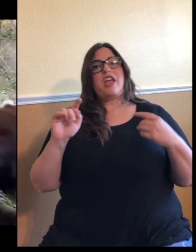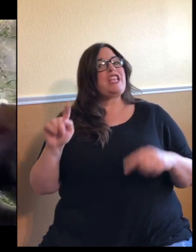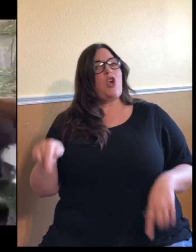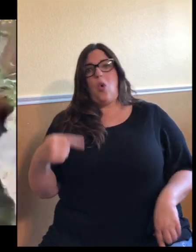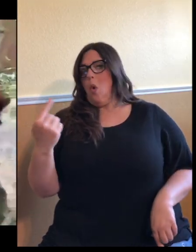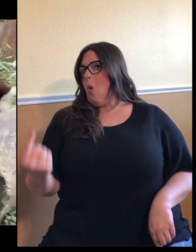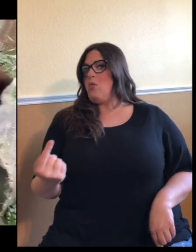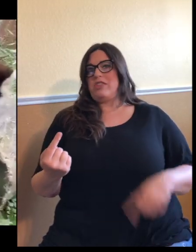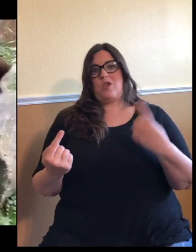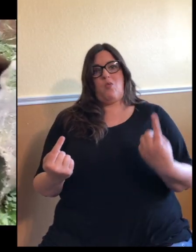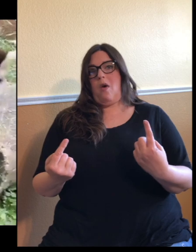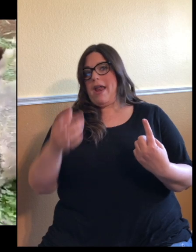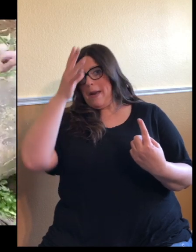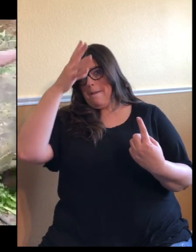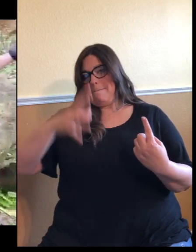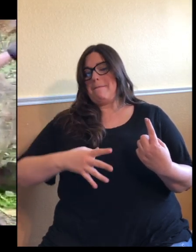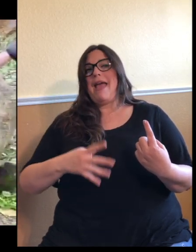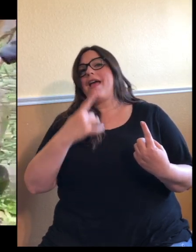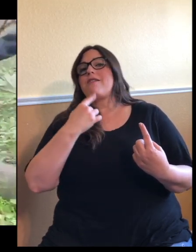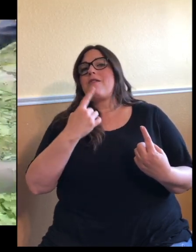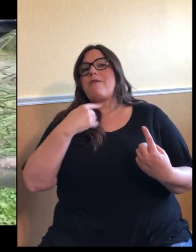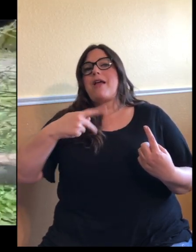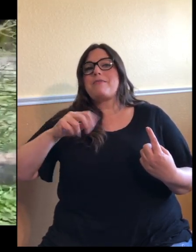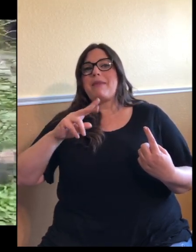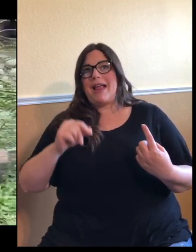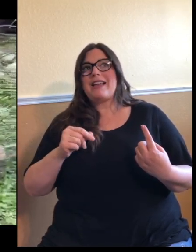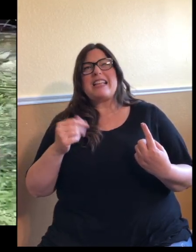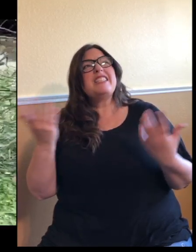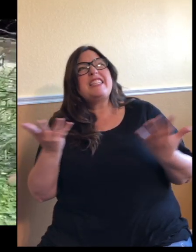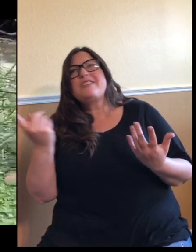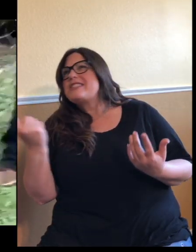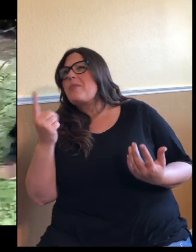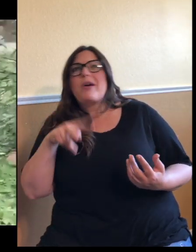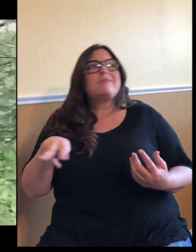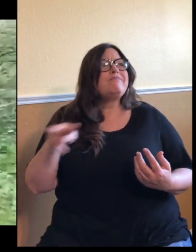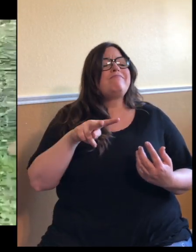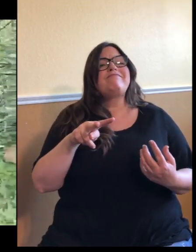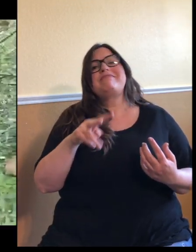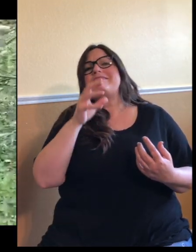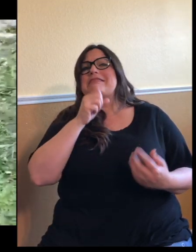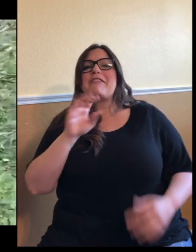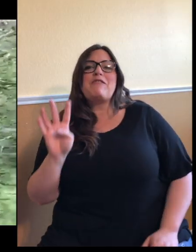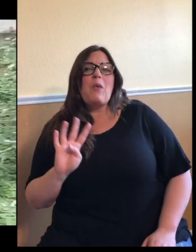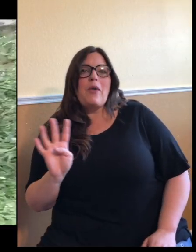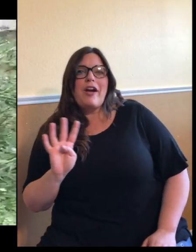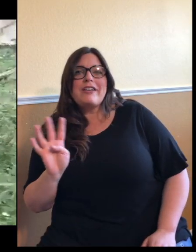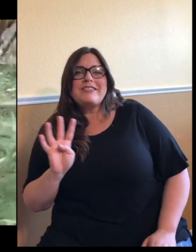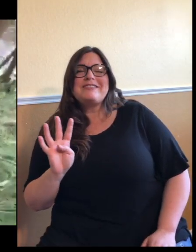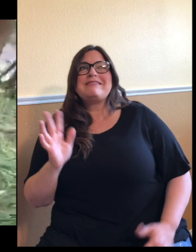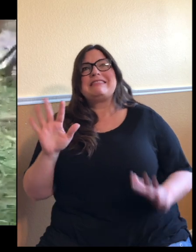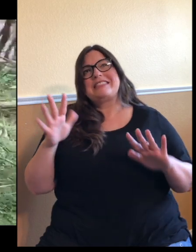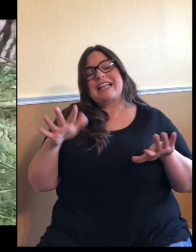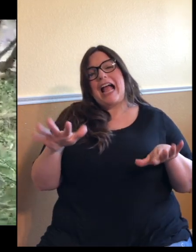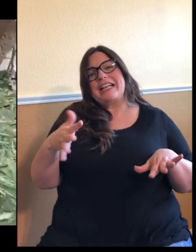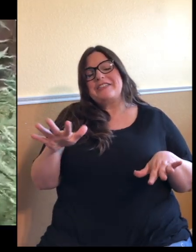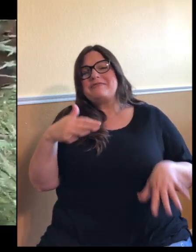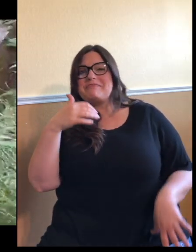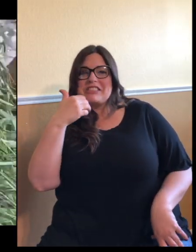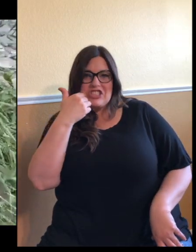He is somewhere out in the yard, too. He is four years old. Yeah, he kind of is a little bit more shy when all the